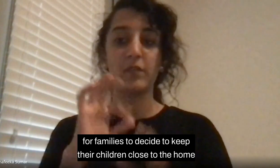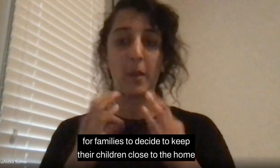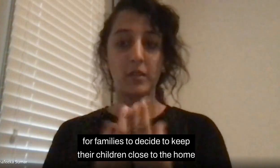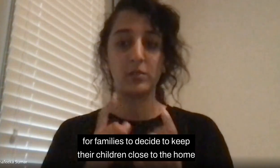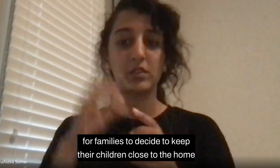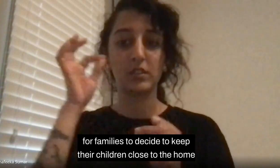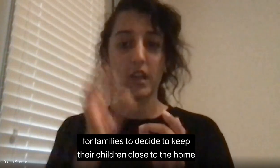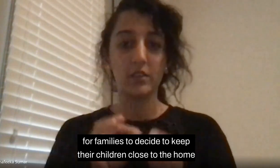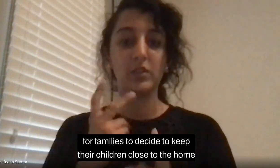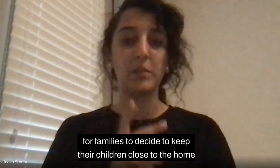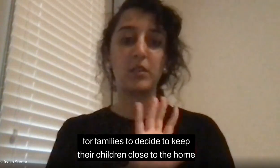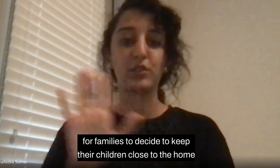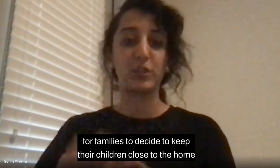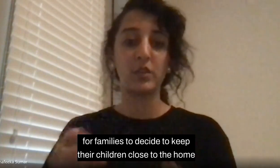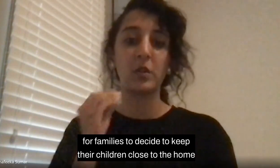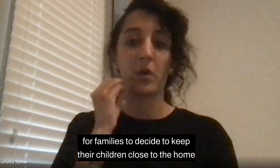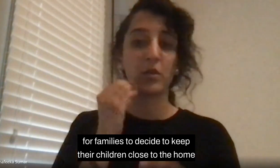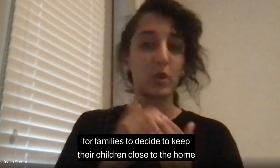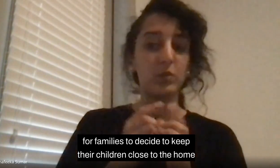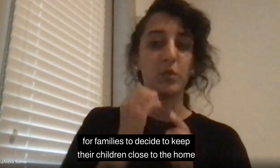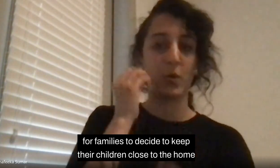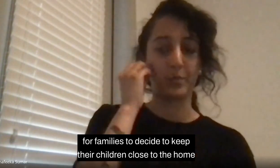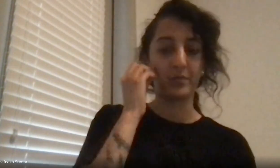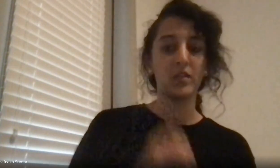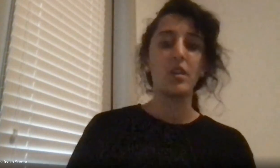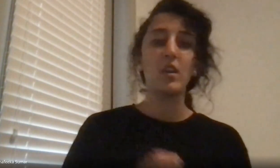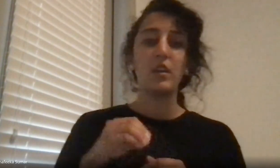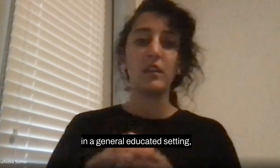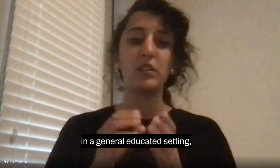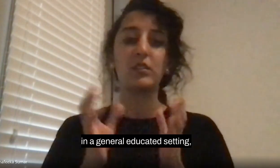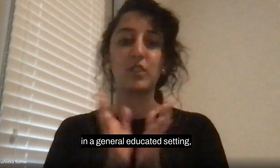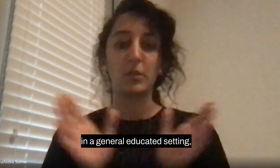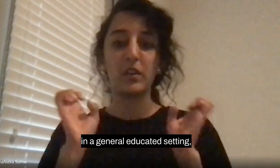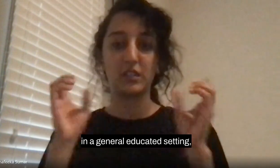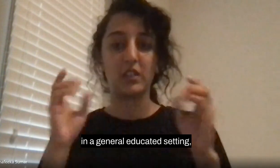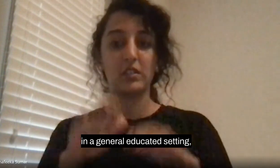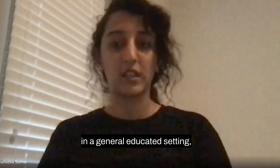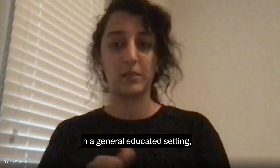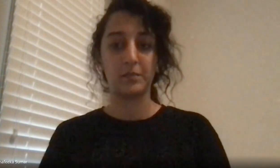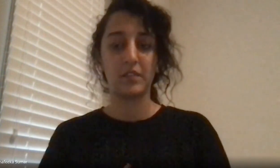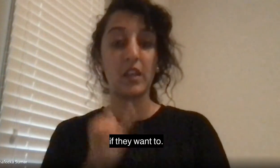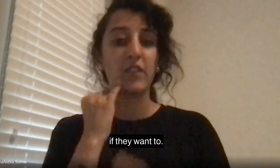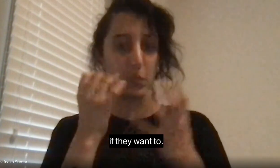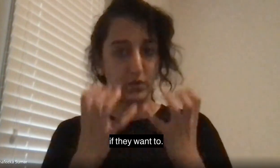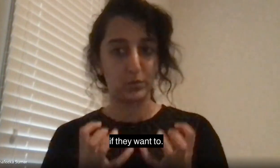families to decide to keep their children close to the home in a general educated study if they want to.